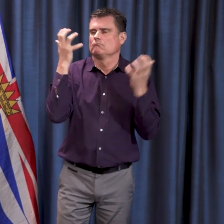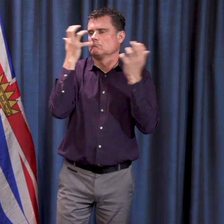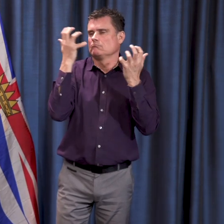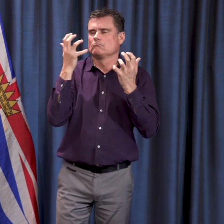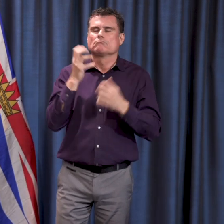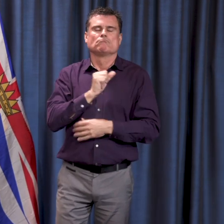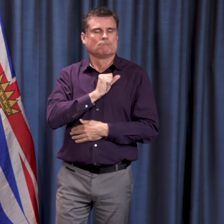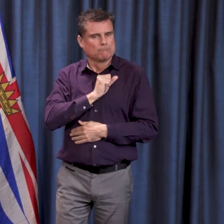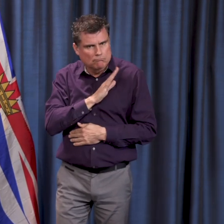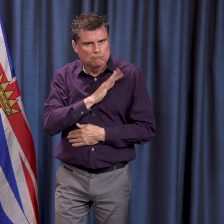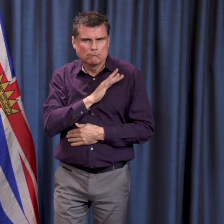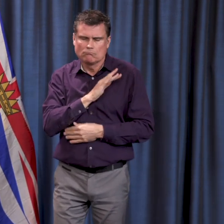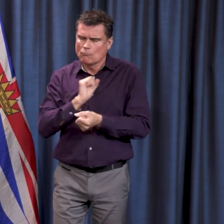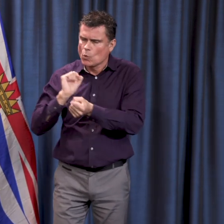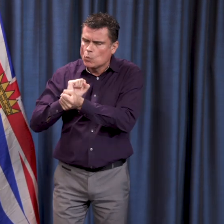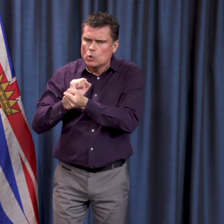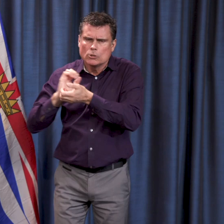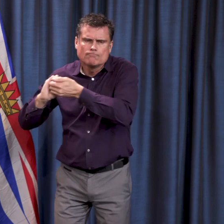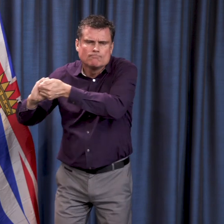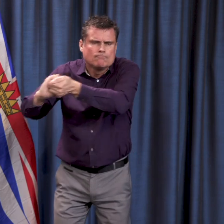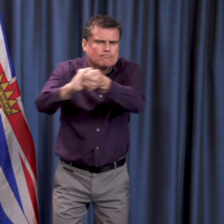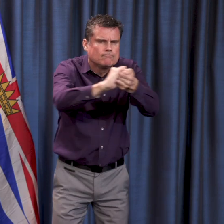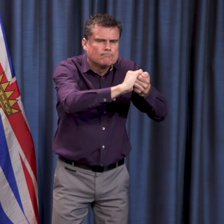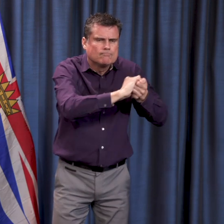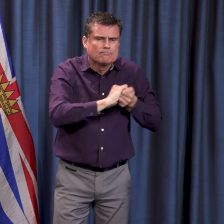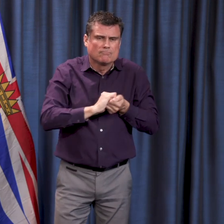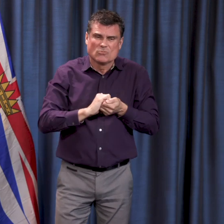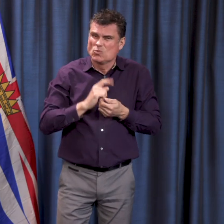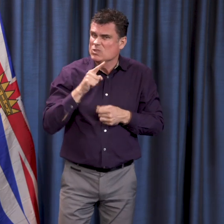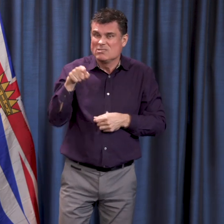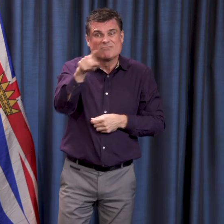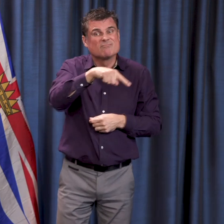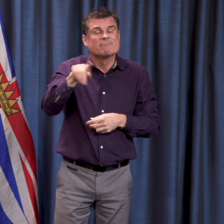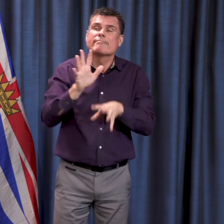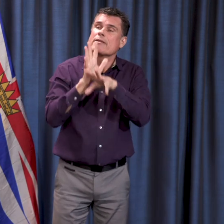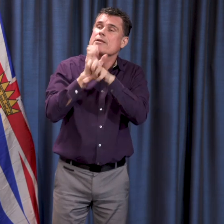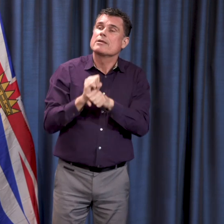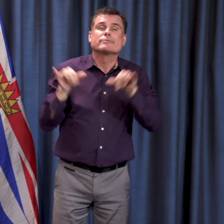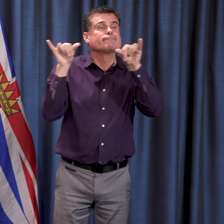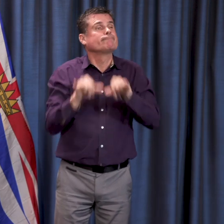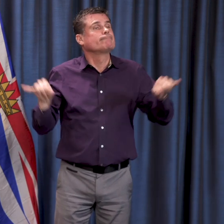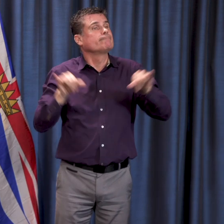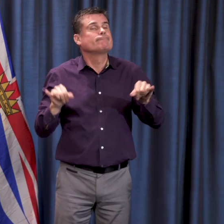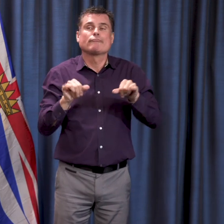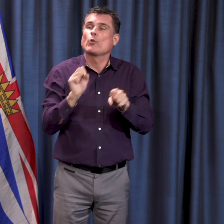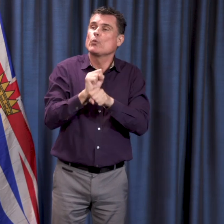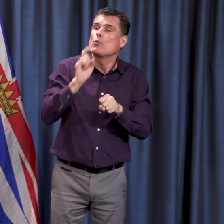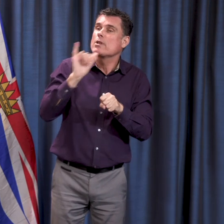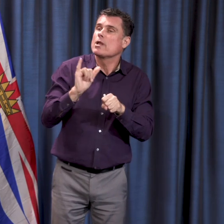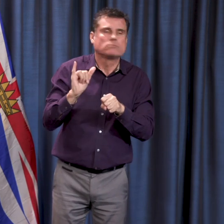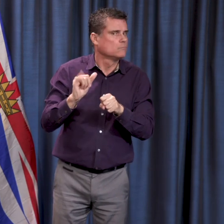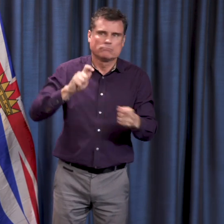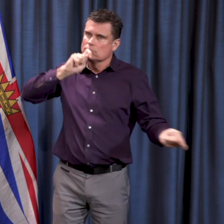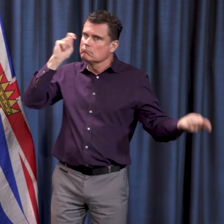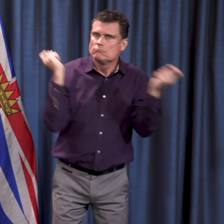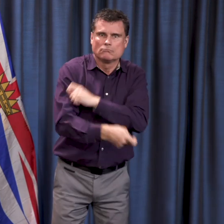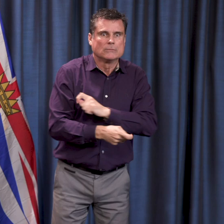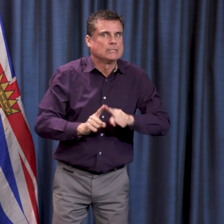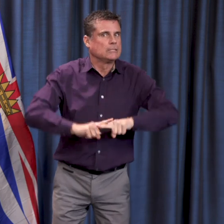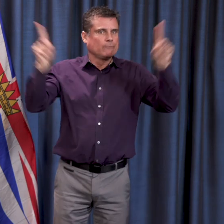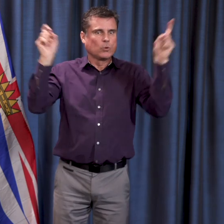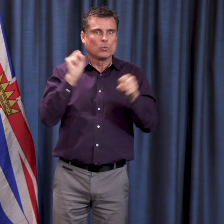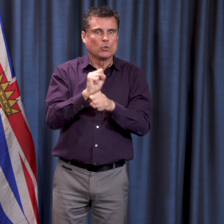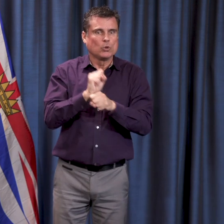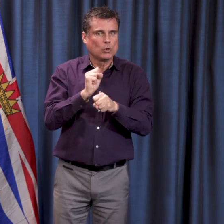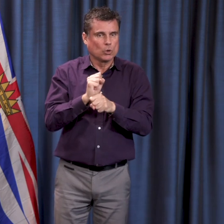remarkable things to, in effect, reorganize the way significant parts of long-term care have been organized for some time in order to protect patients.